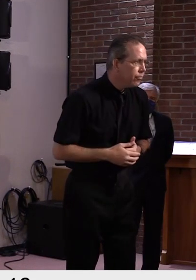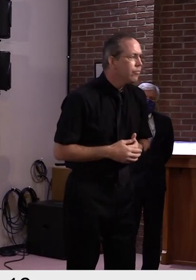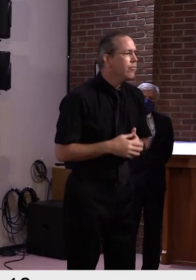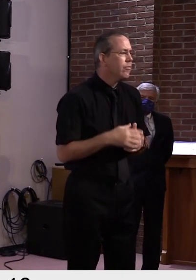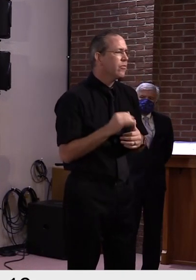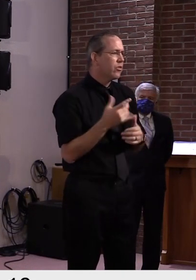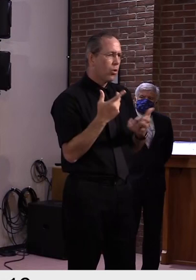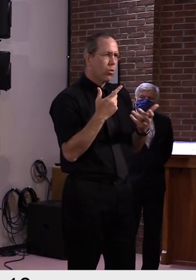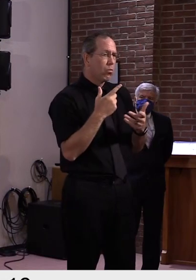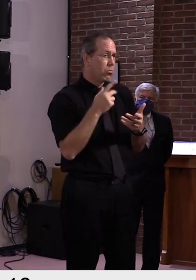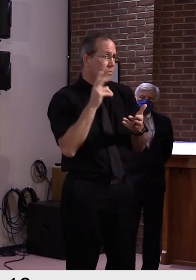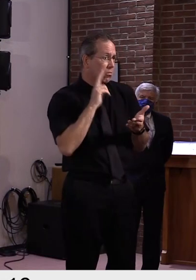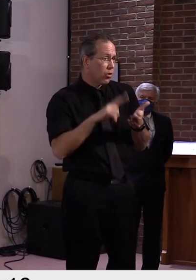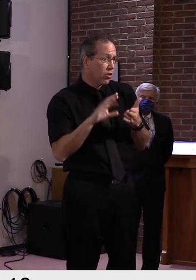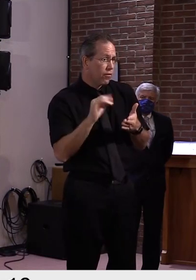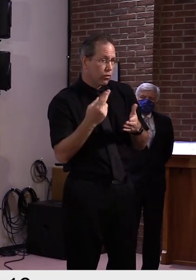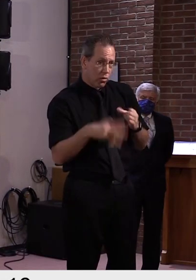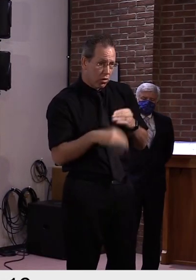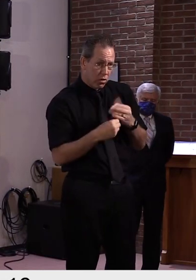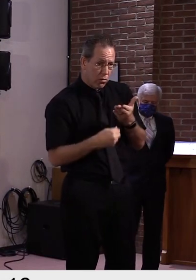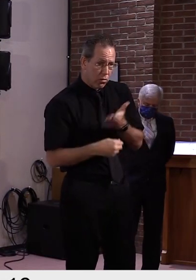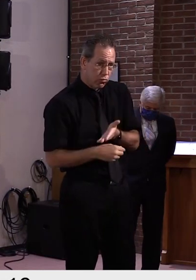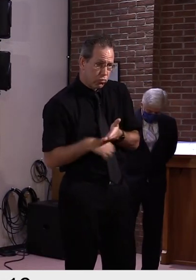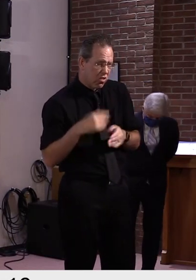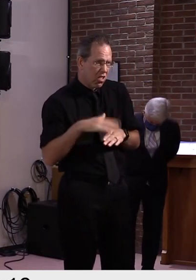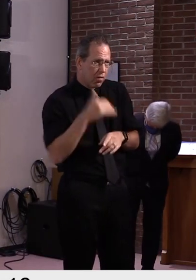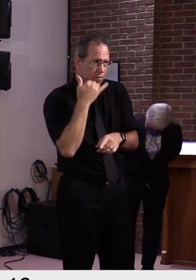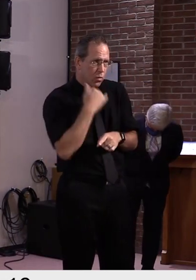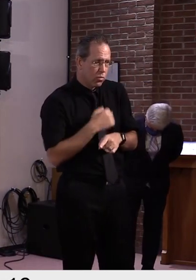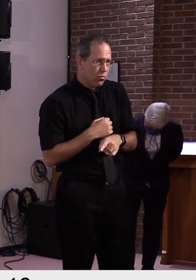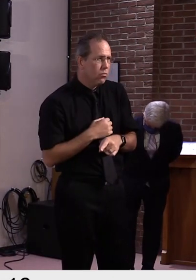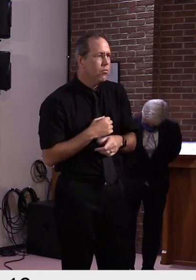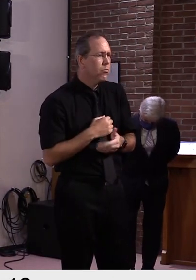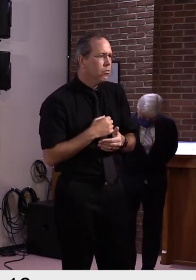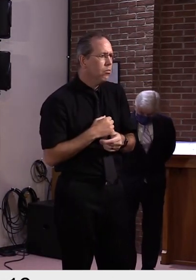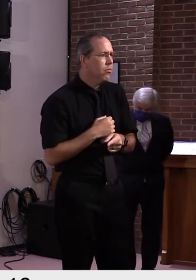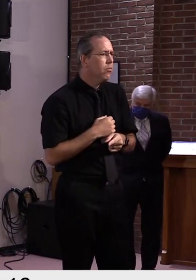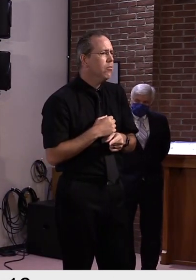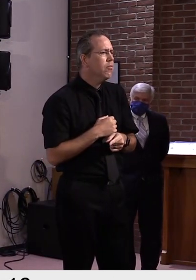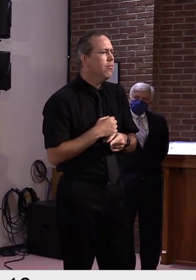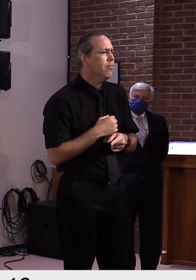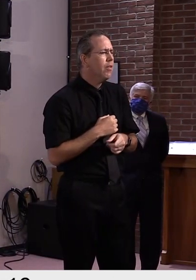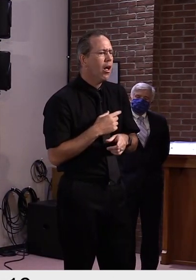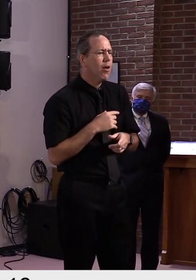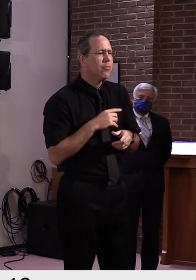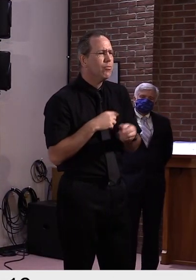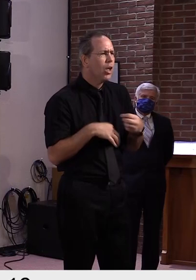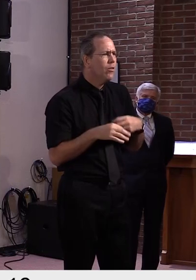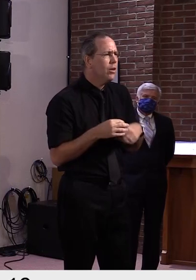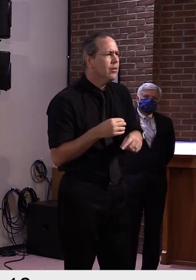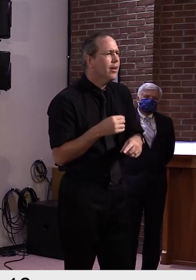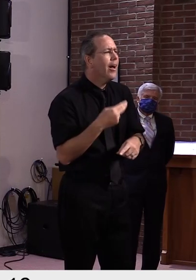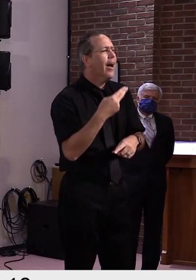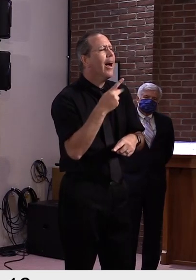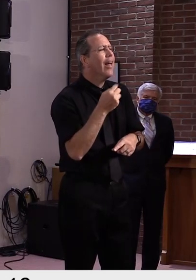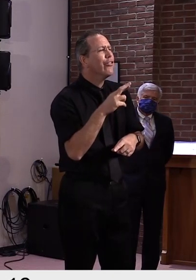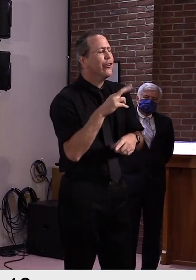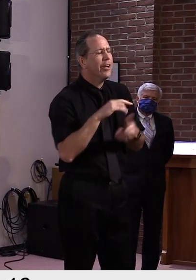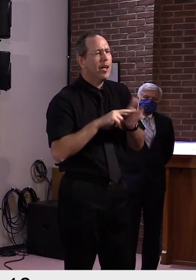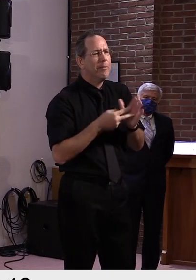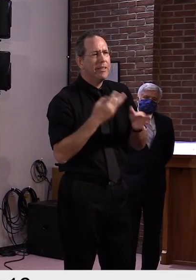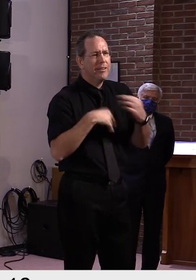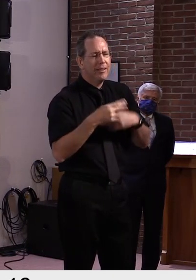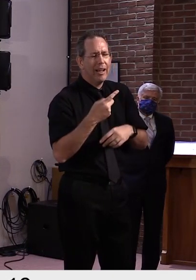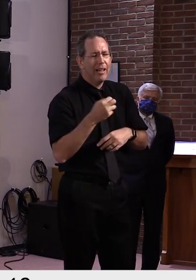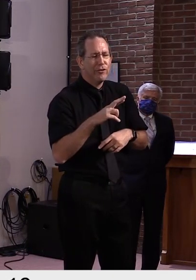Uh, Heather, I'm sorry. Good morning. Good morning, governor. Thank